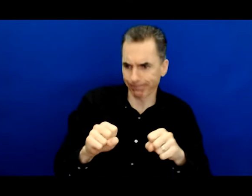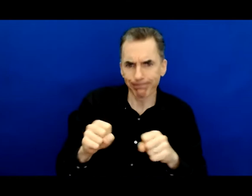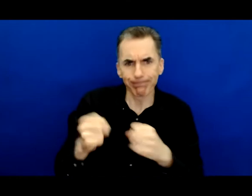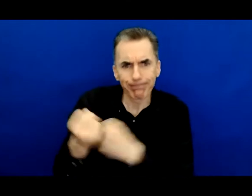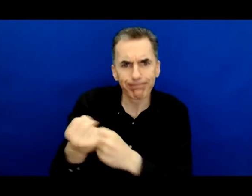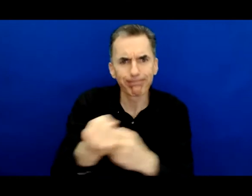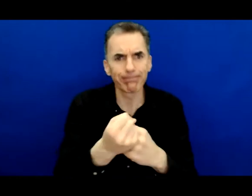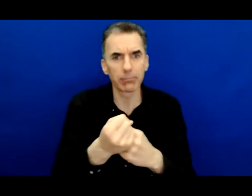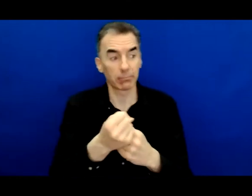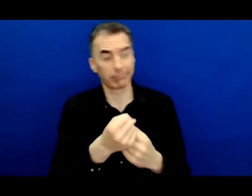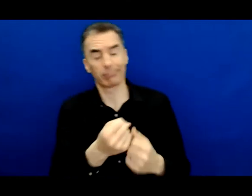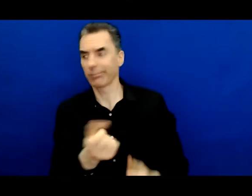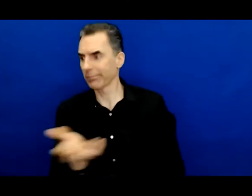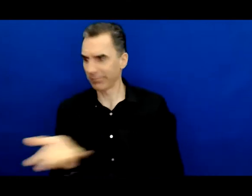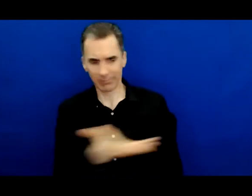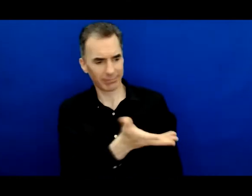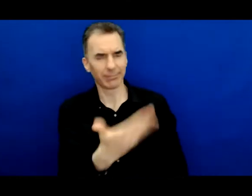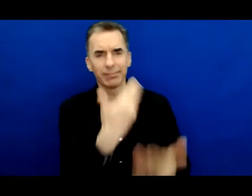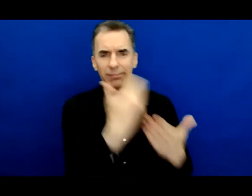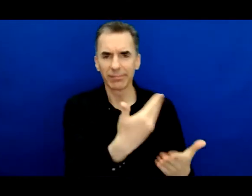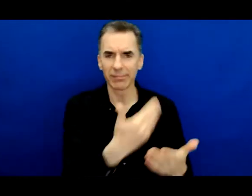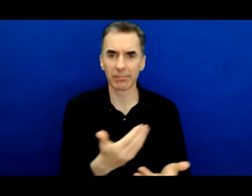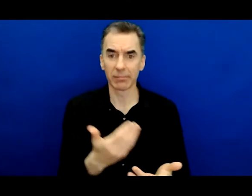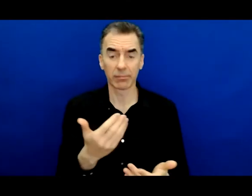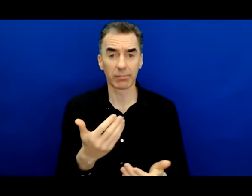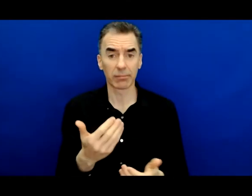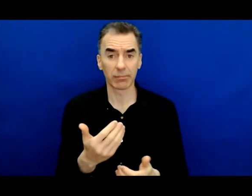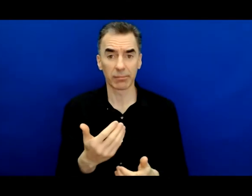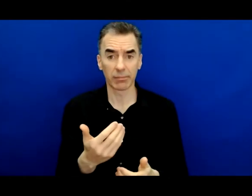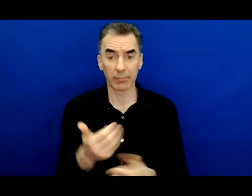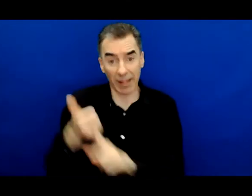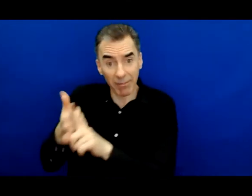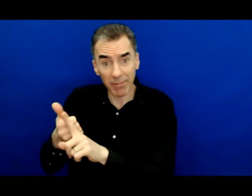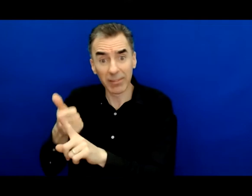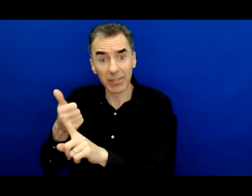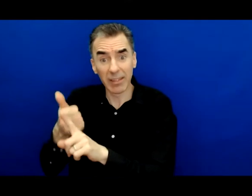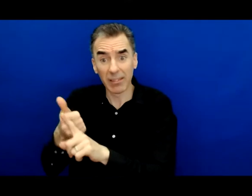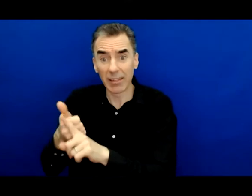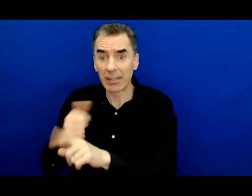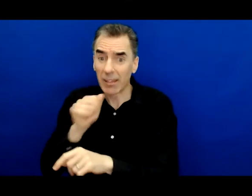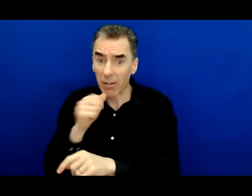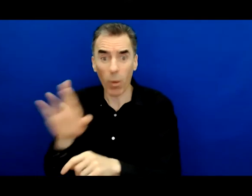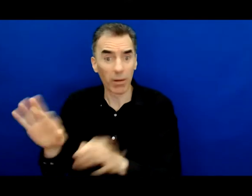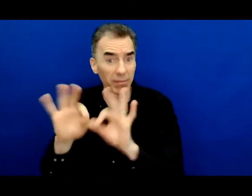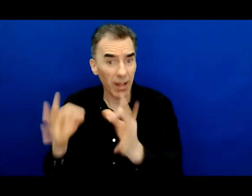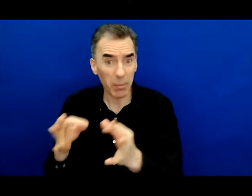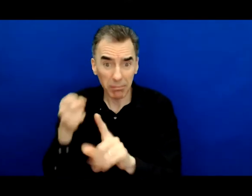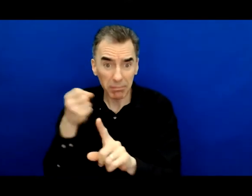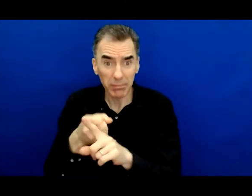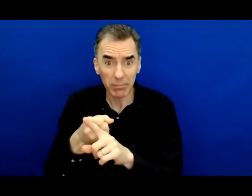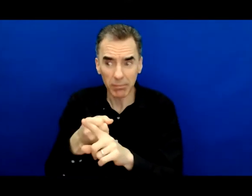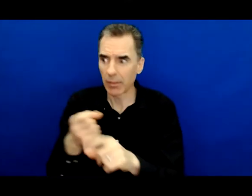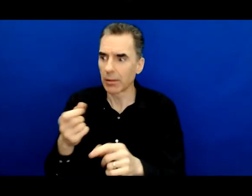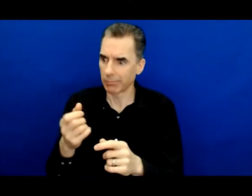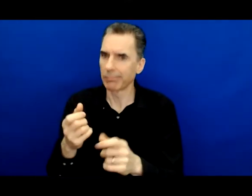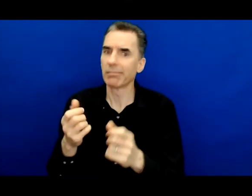or even friends that have been impacted, you know, they have been remained, been remained silent